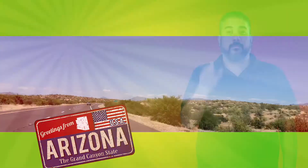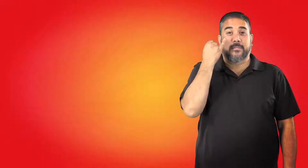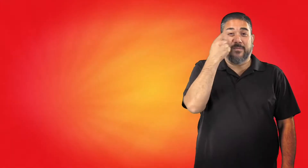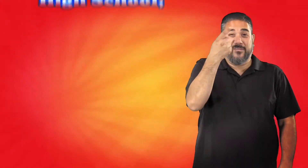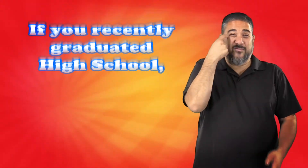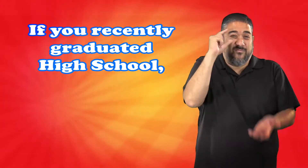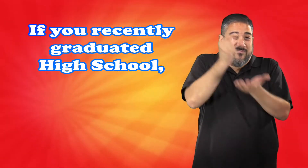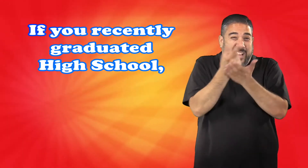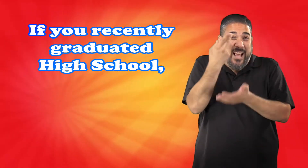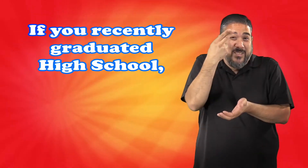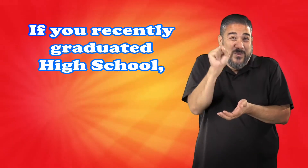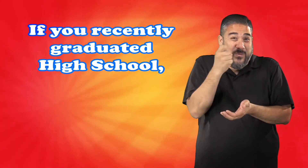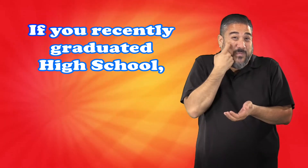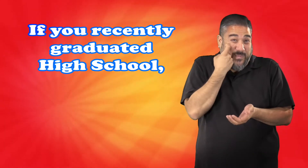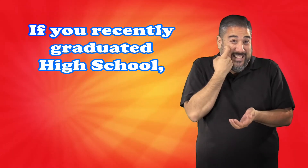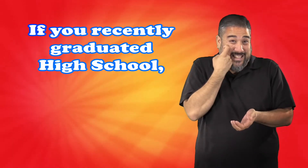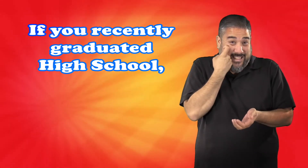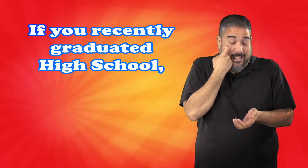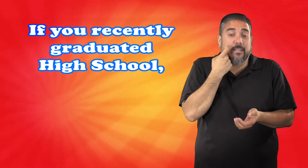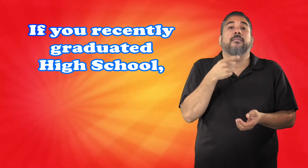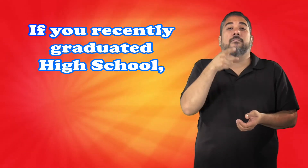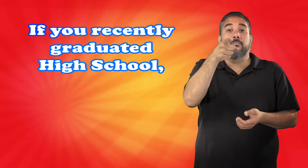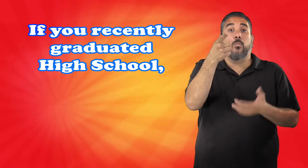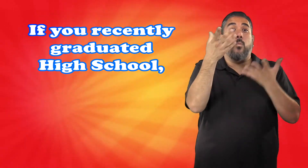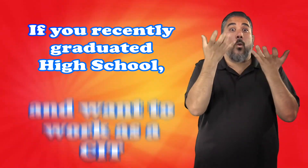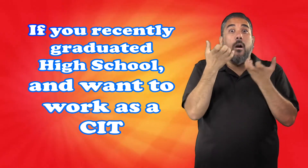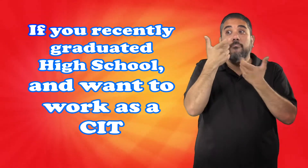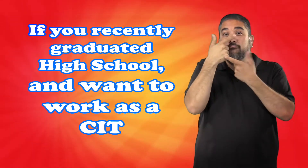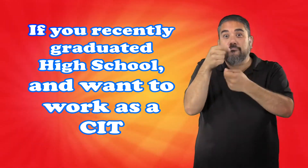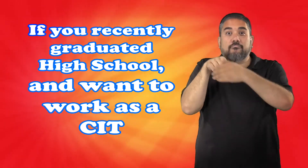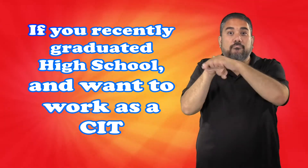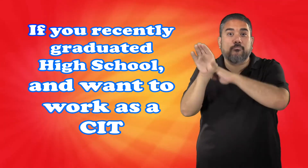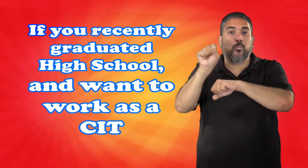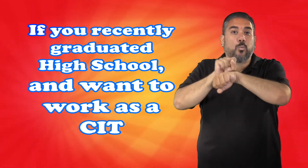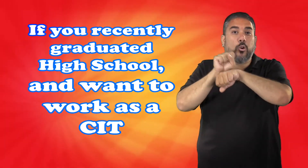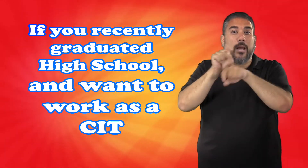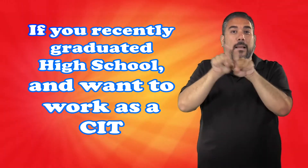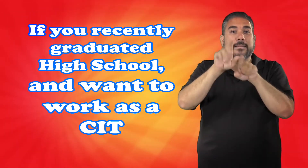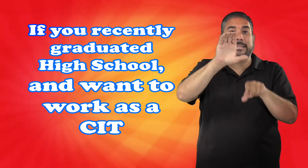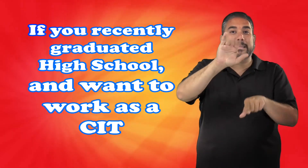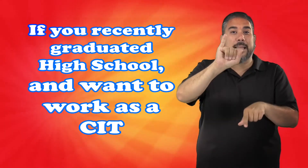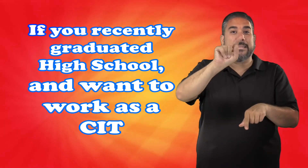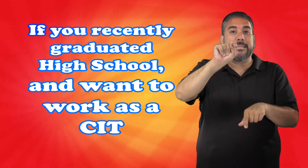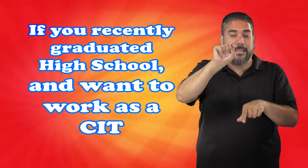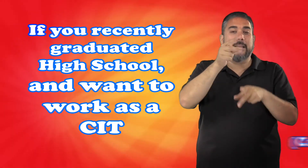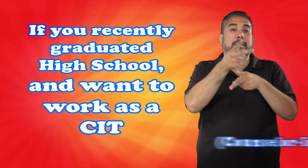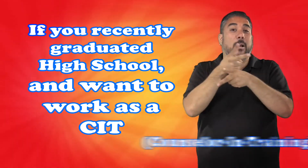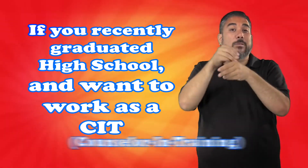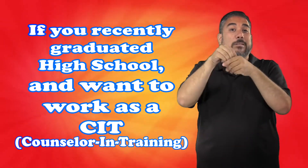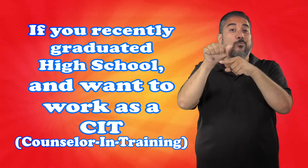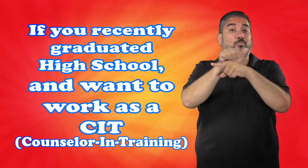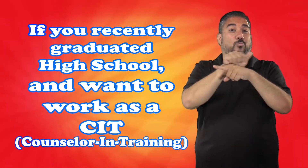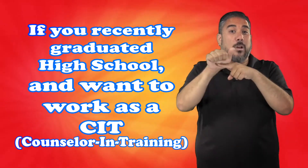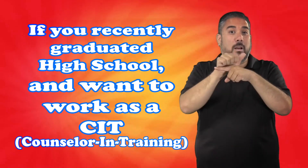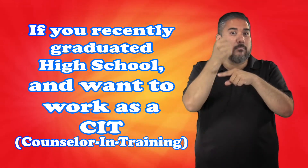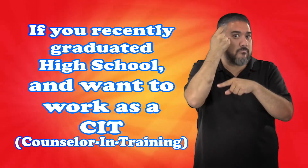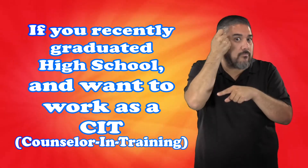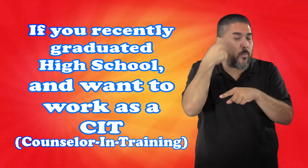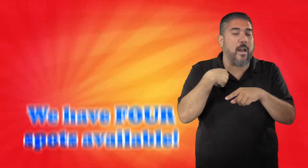If you recently graduated high school and are interested in becoming a CIT or counselor in training, we have